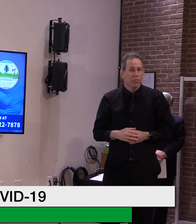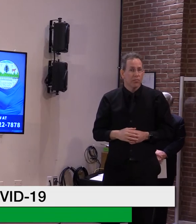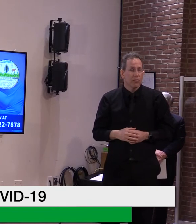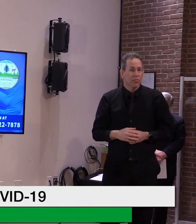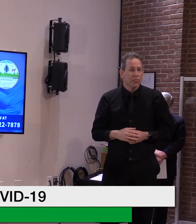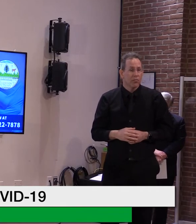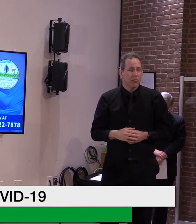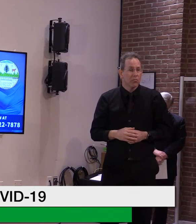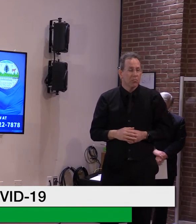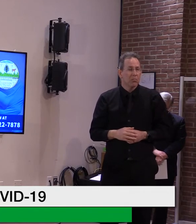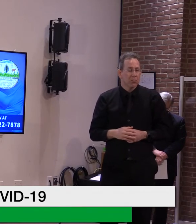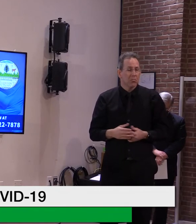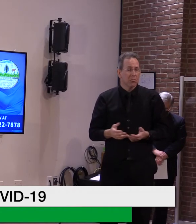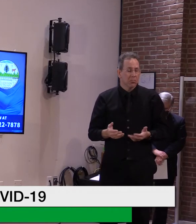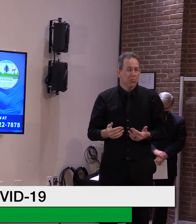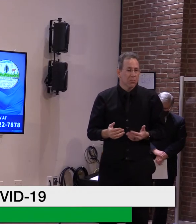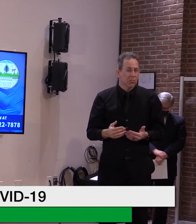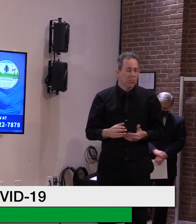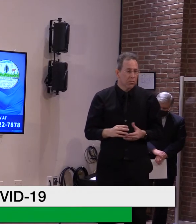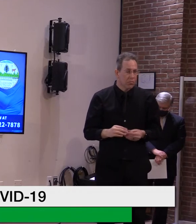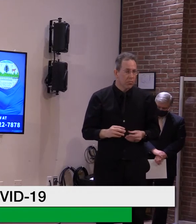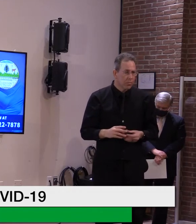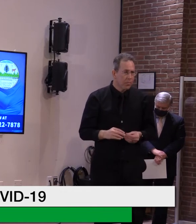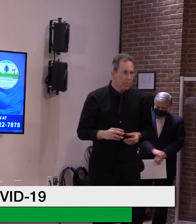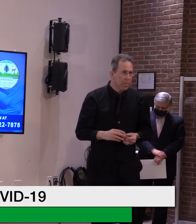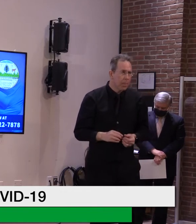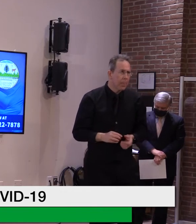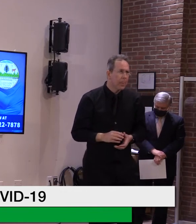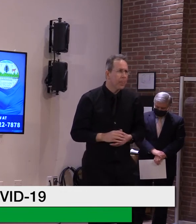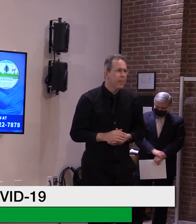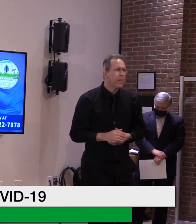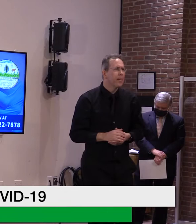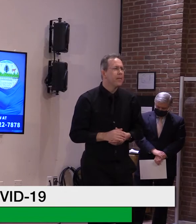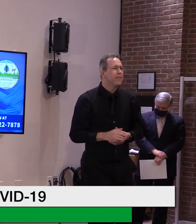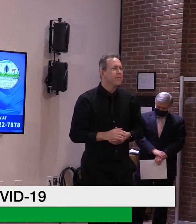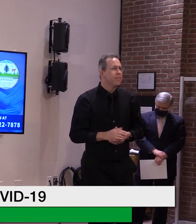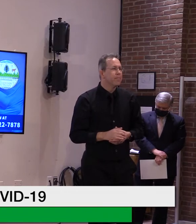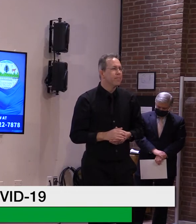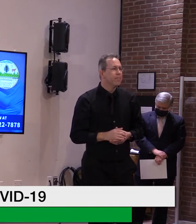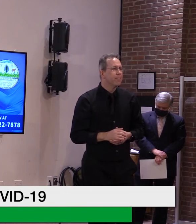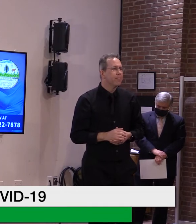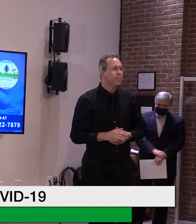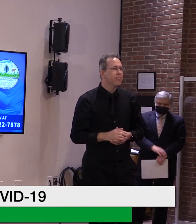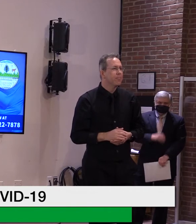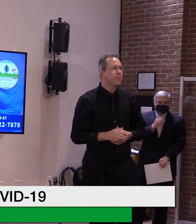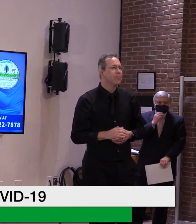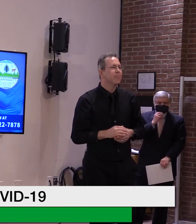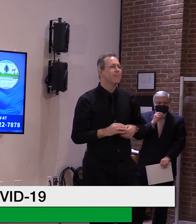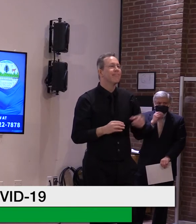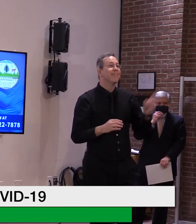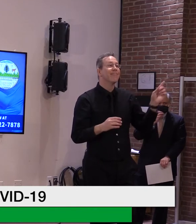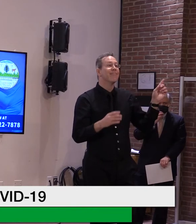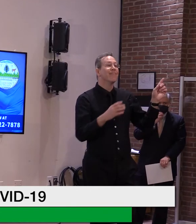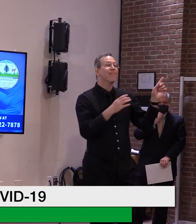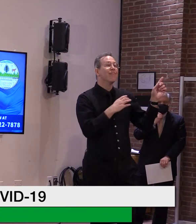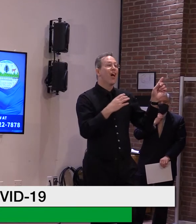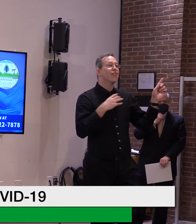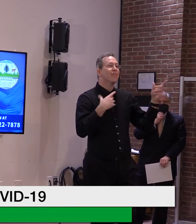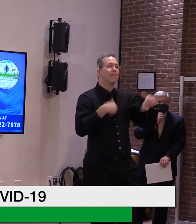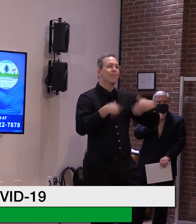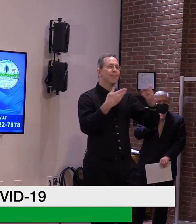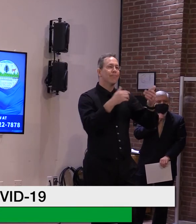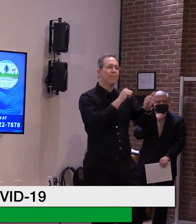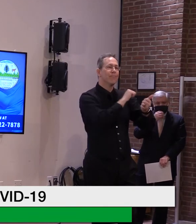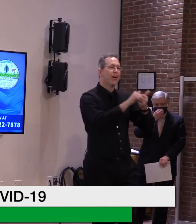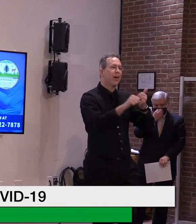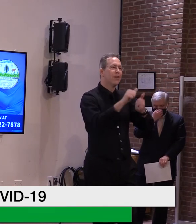Now that Congress has done its work for the next stimulus bill, do you have any more information? And, you